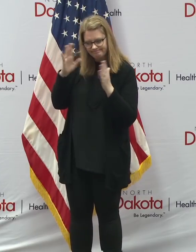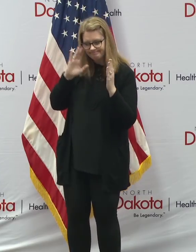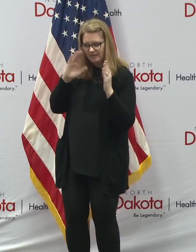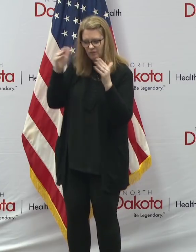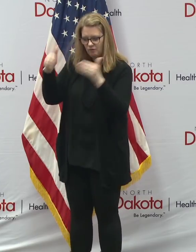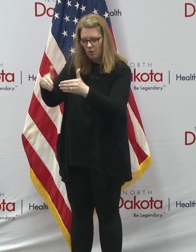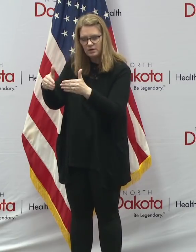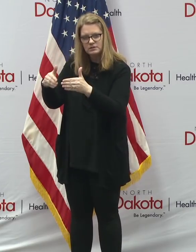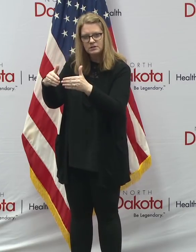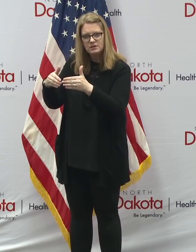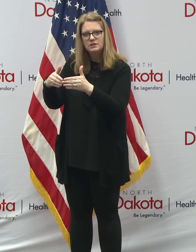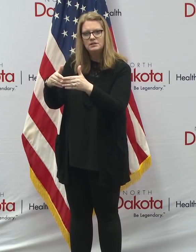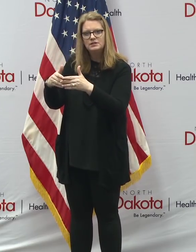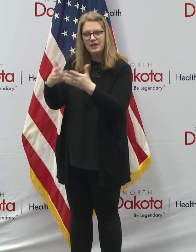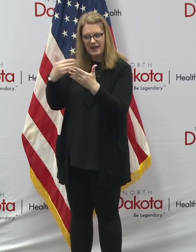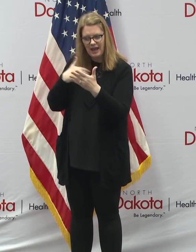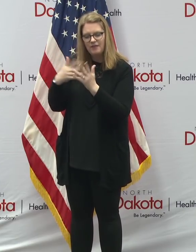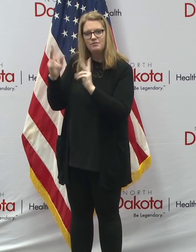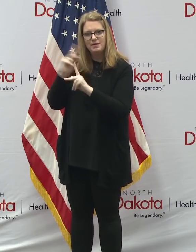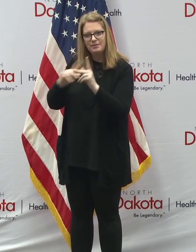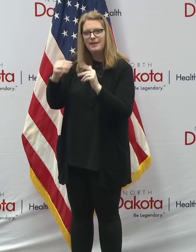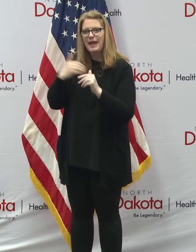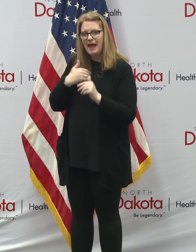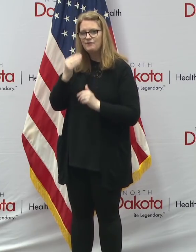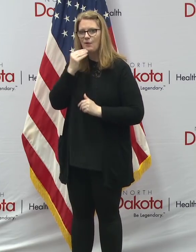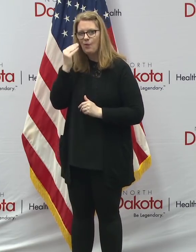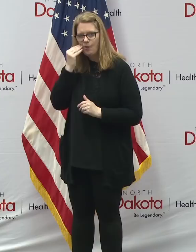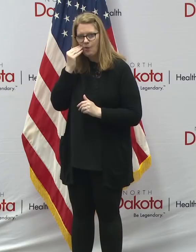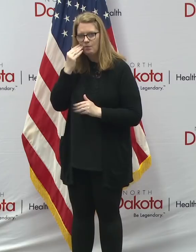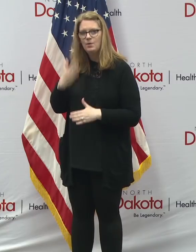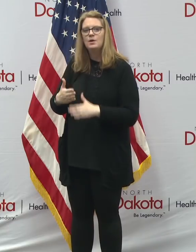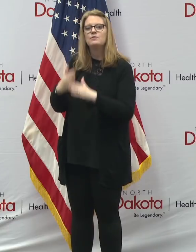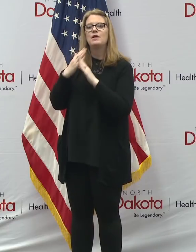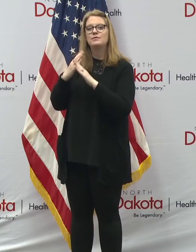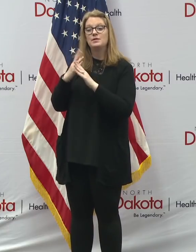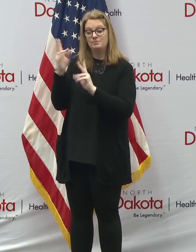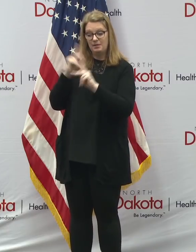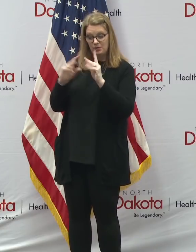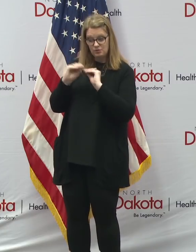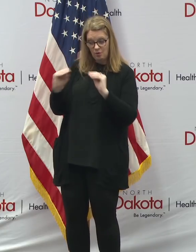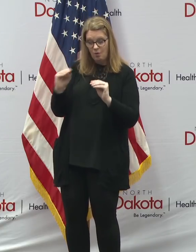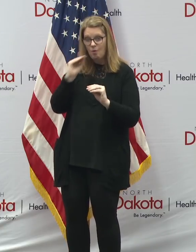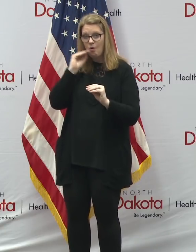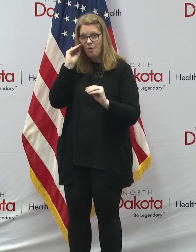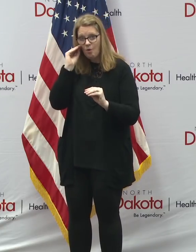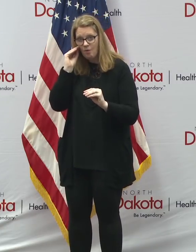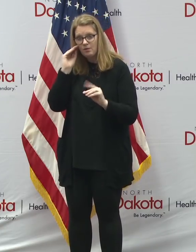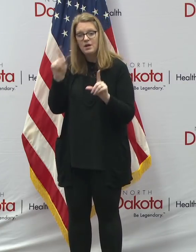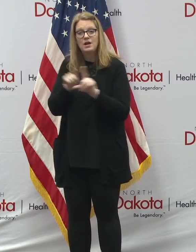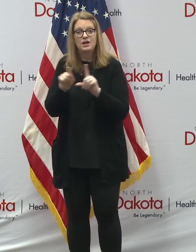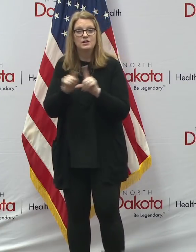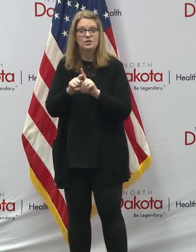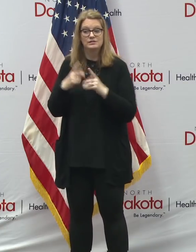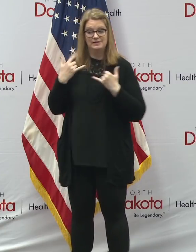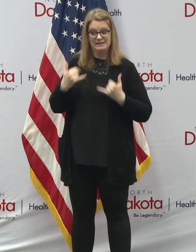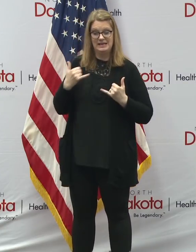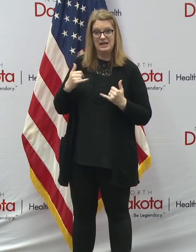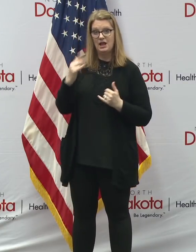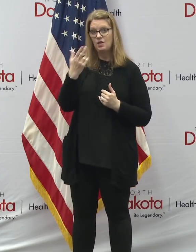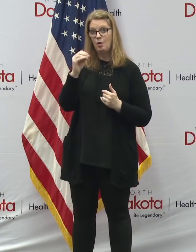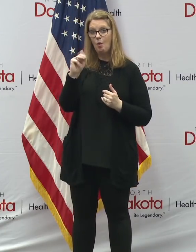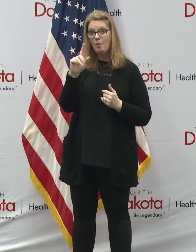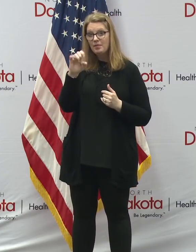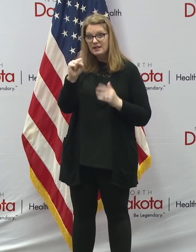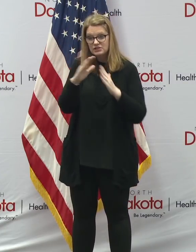housed, we are also preventing homelessness and relieving some of the pressure that the state's homeless shelters are experiencing